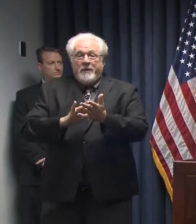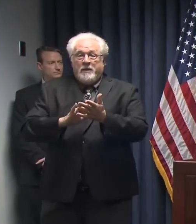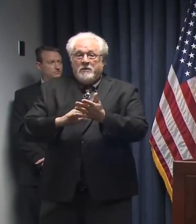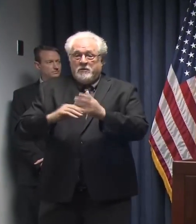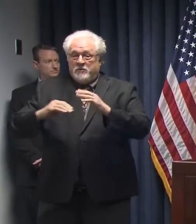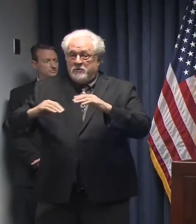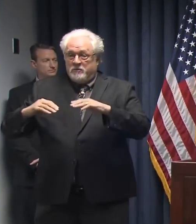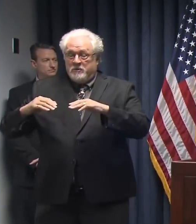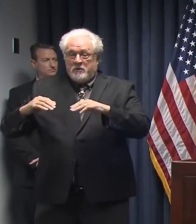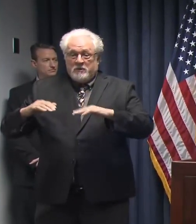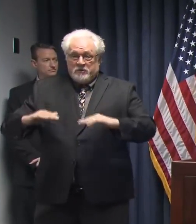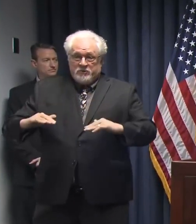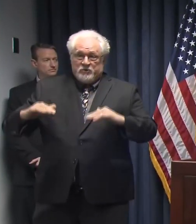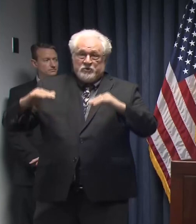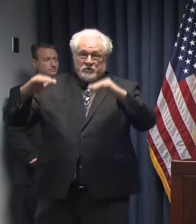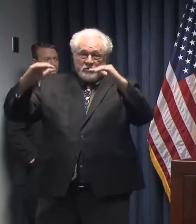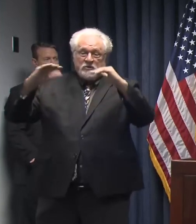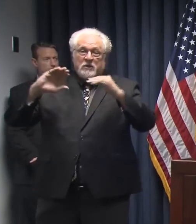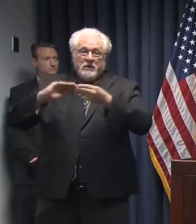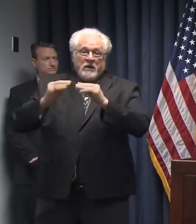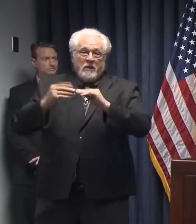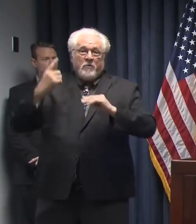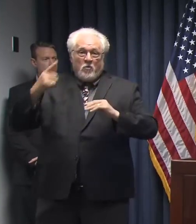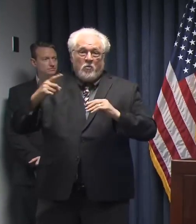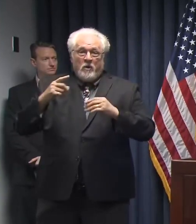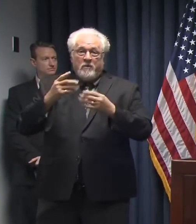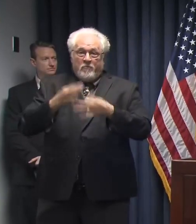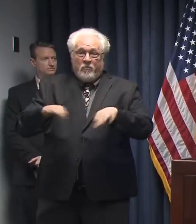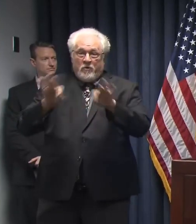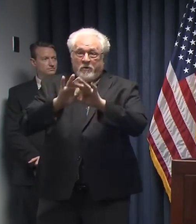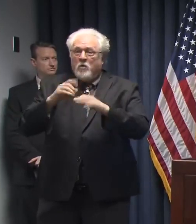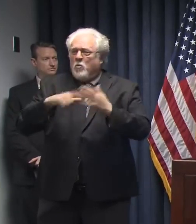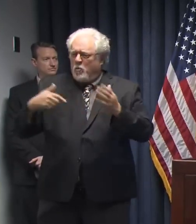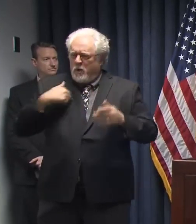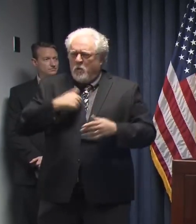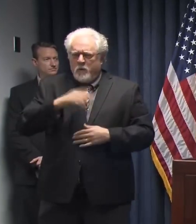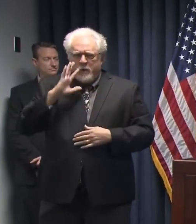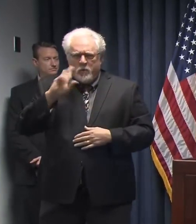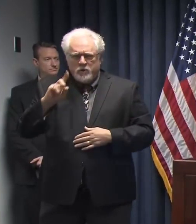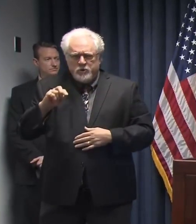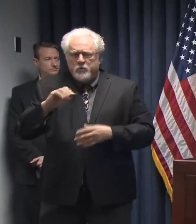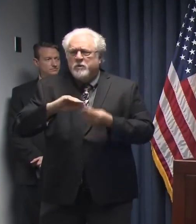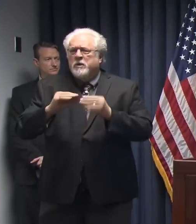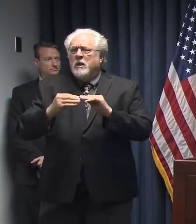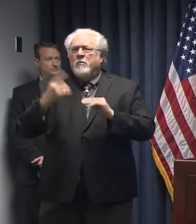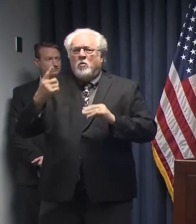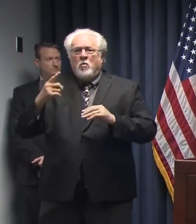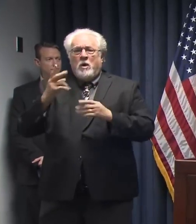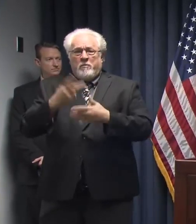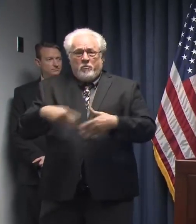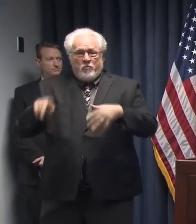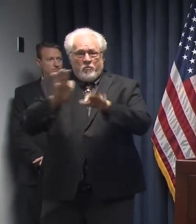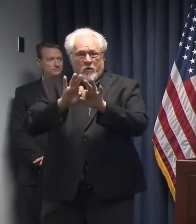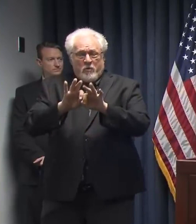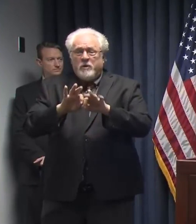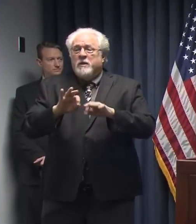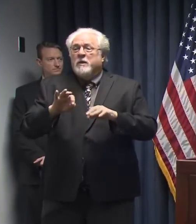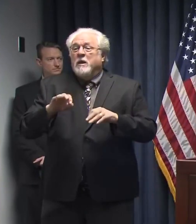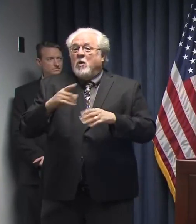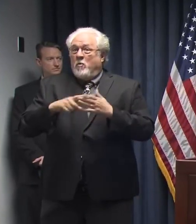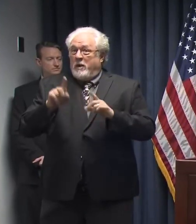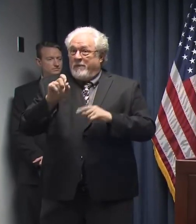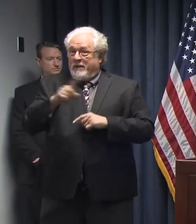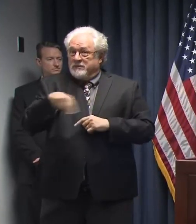is our number one priority in terms of what we as a state are doing. The number one priority in terms of what I'm asking the